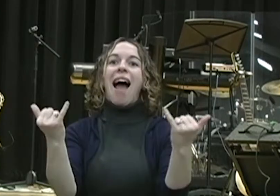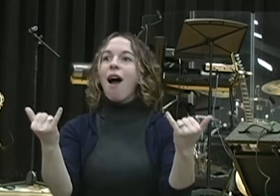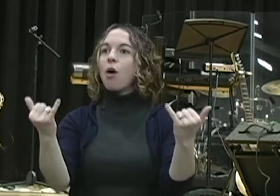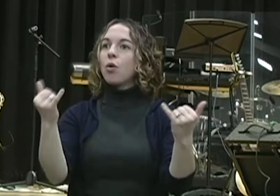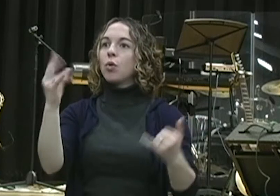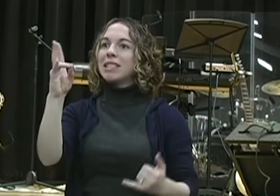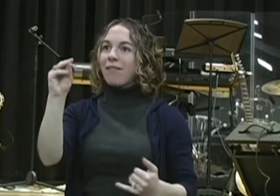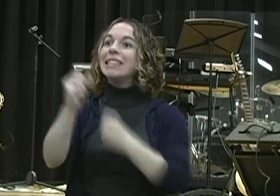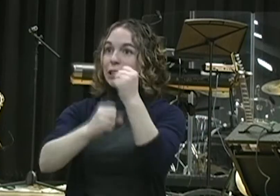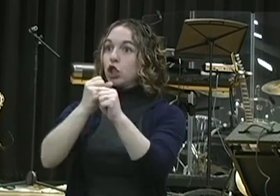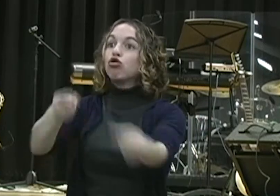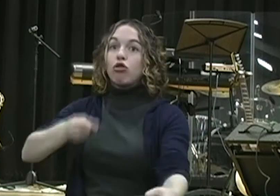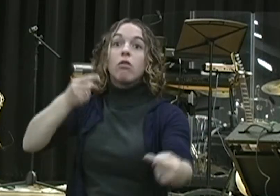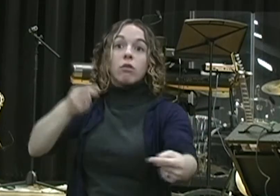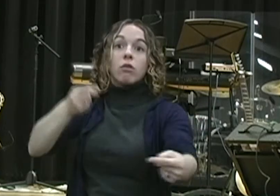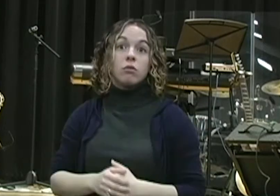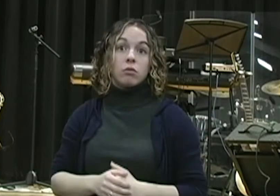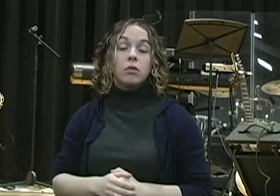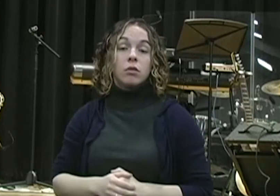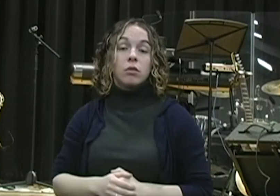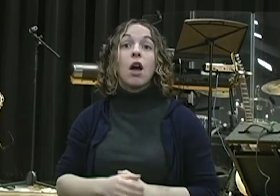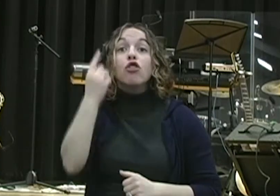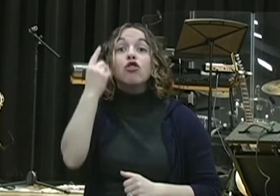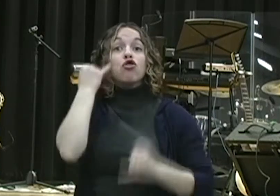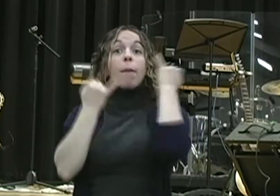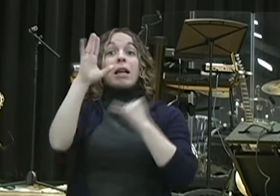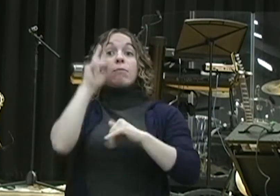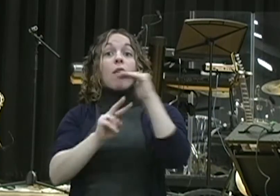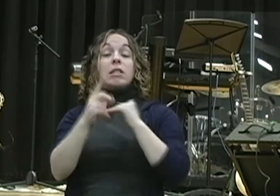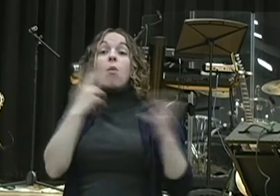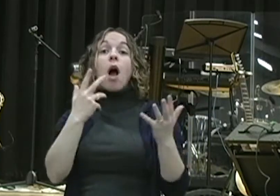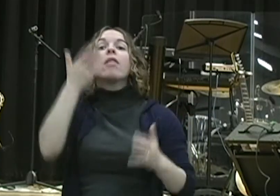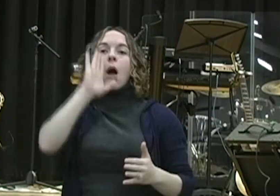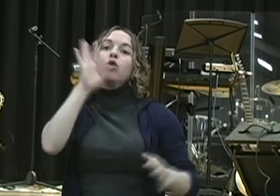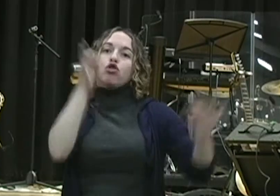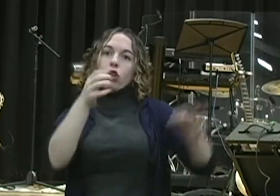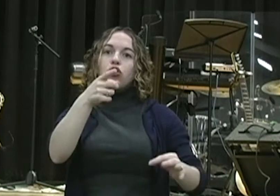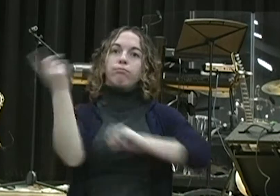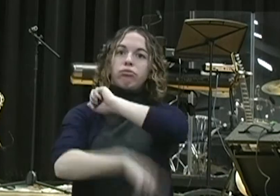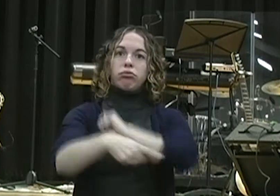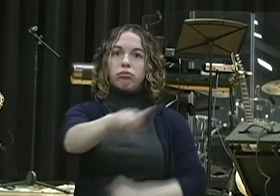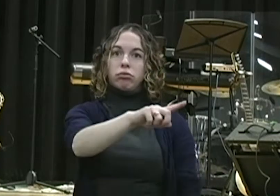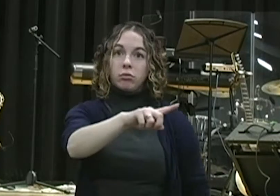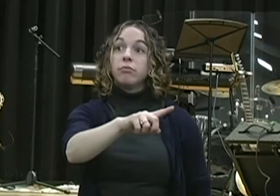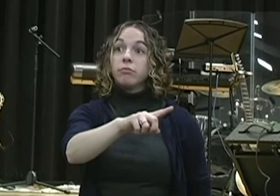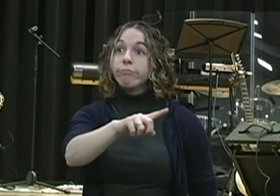there would be judgment, and that's exactly what happened. Judgment came to Israel. Just like Jeremiah